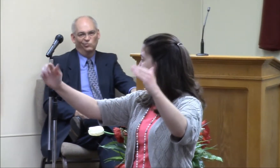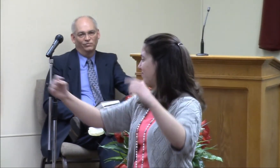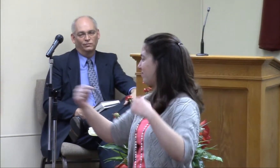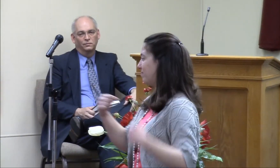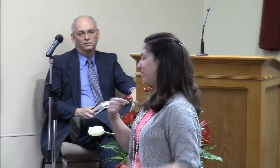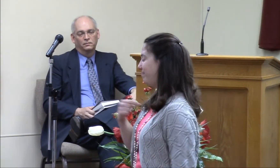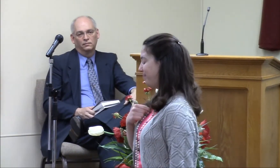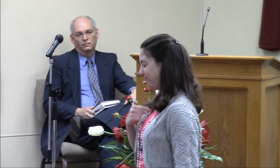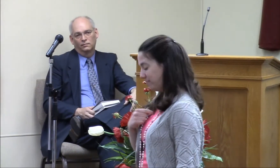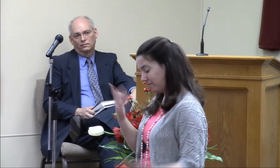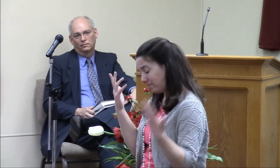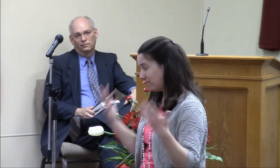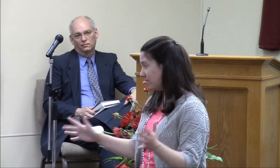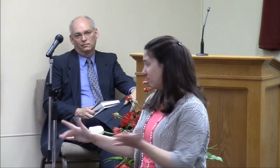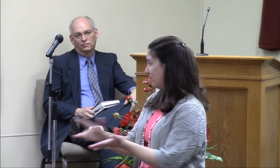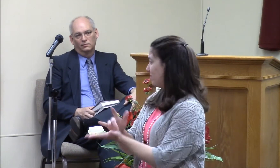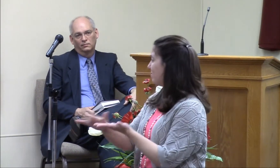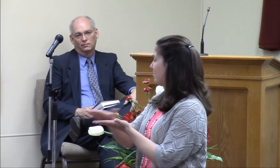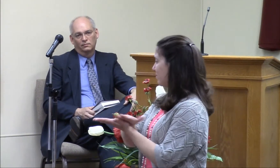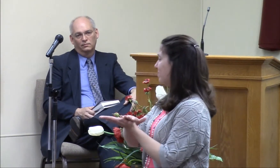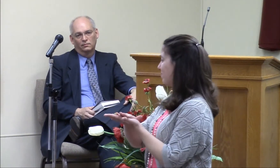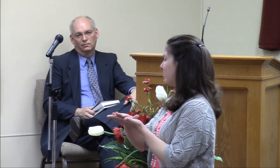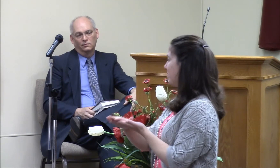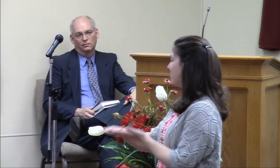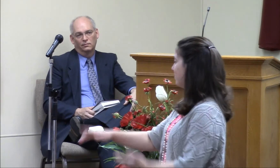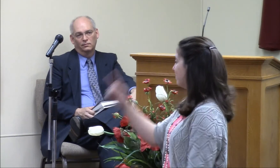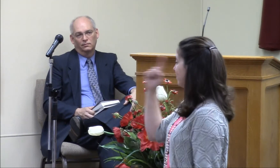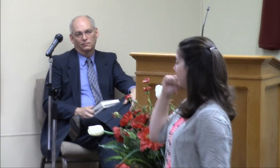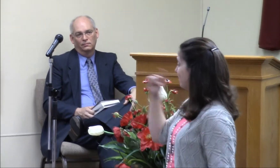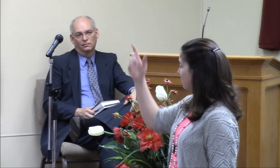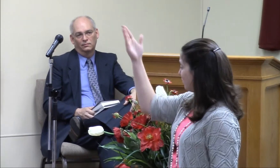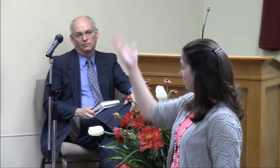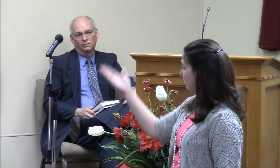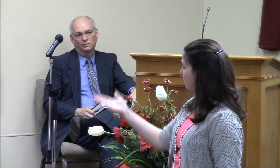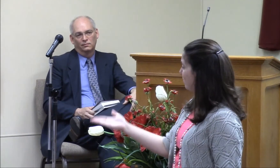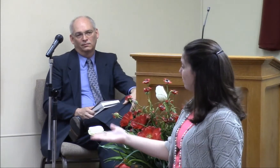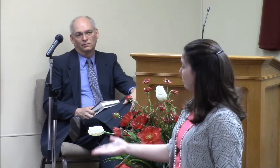I paid the price for him